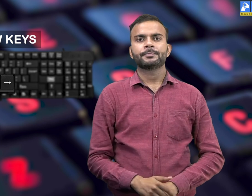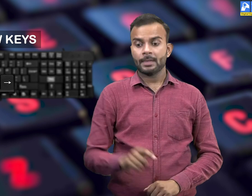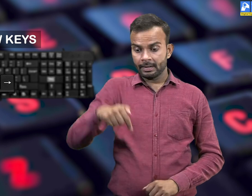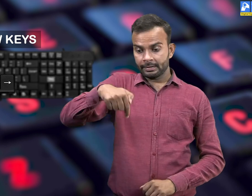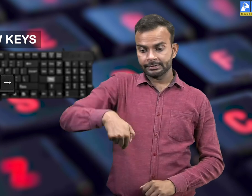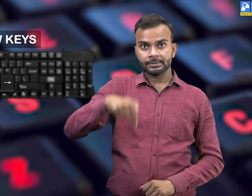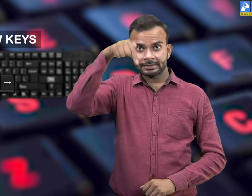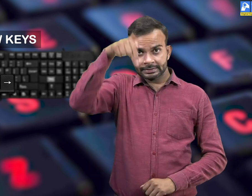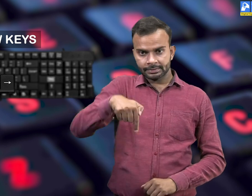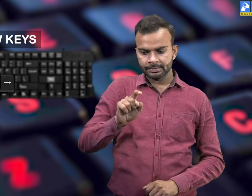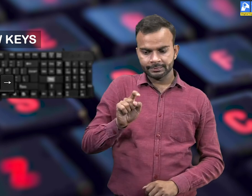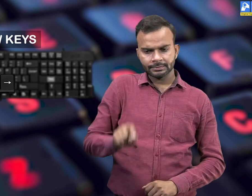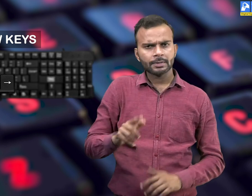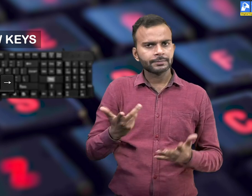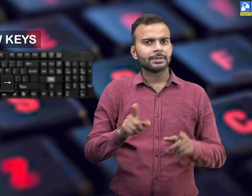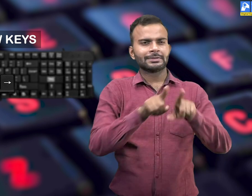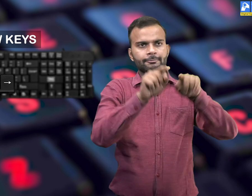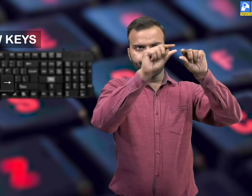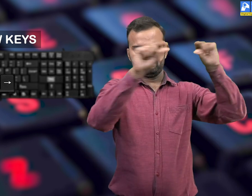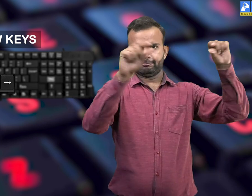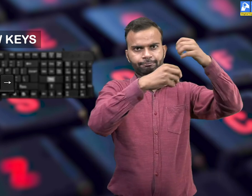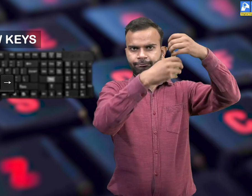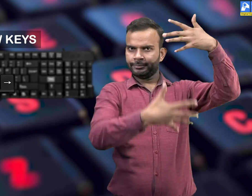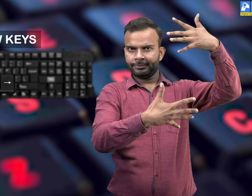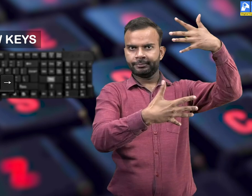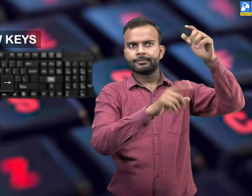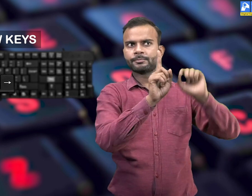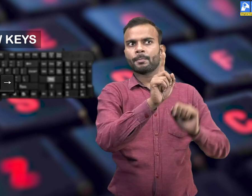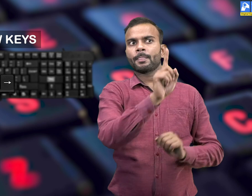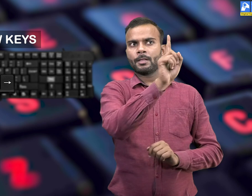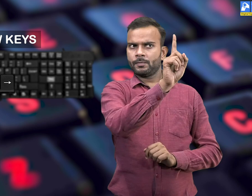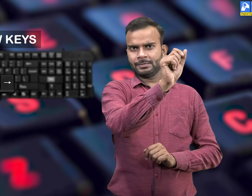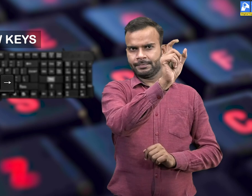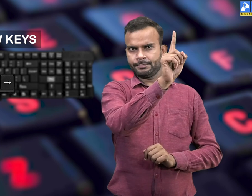likewise the down arrow key to be pressed for bringing cursor below.